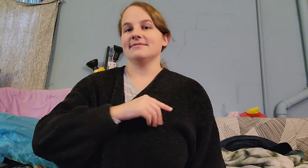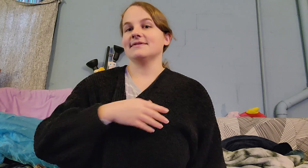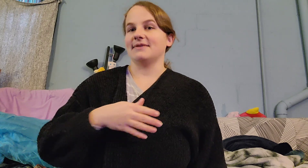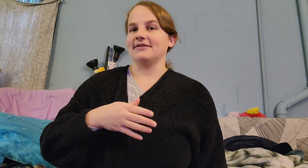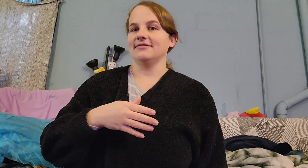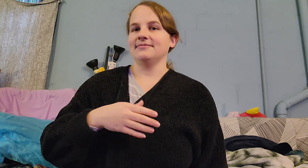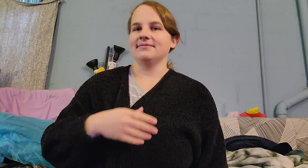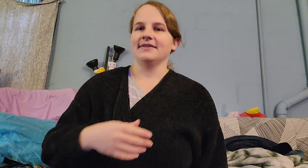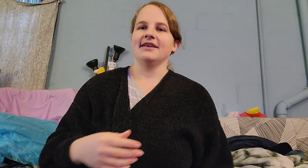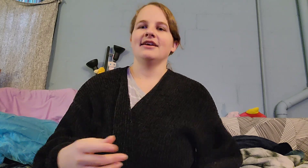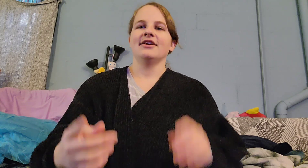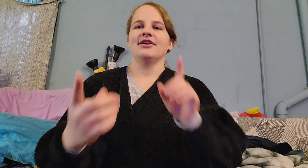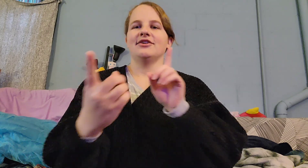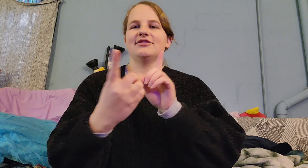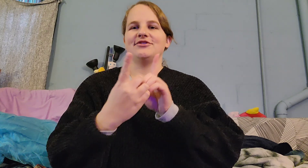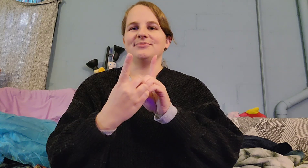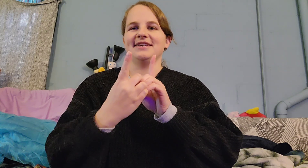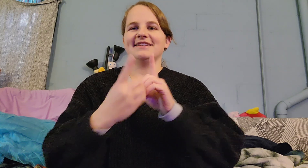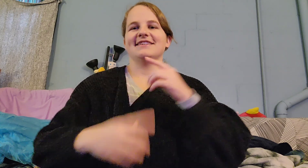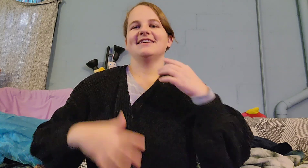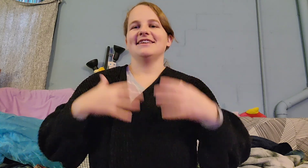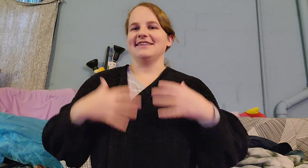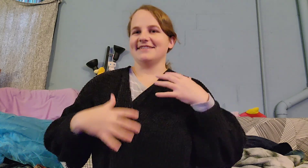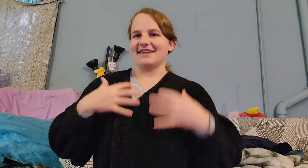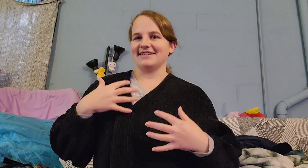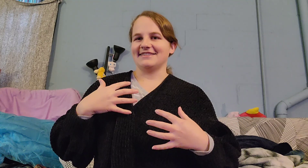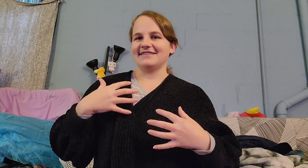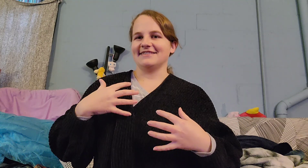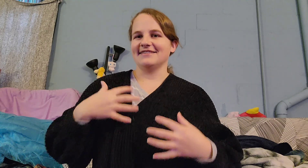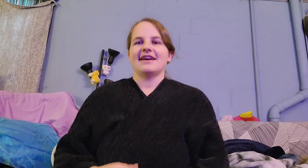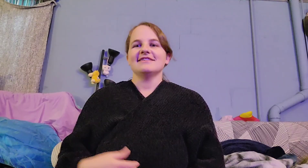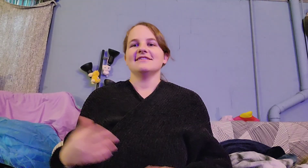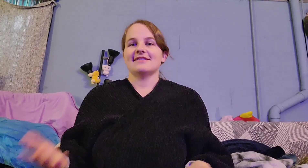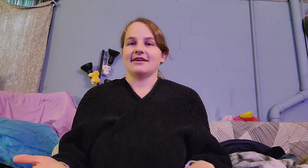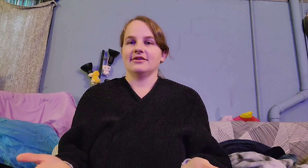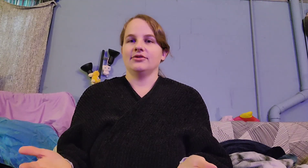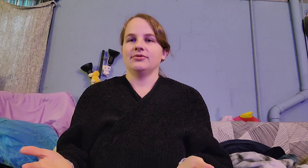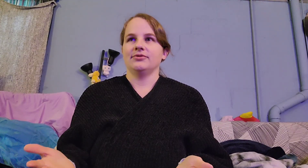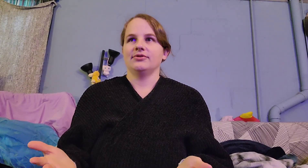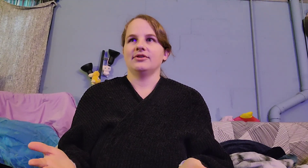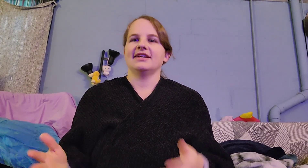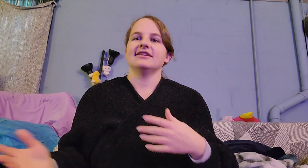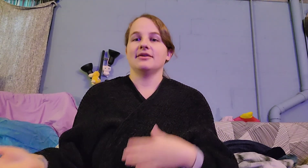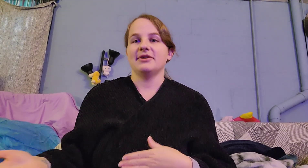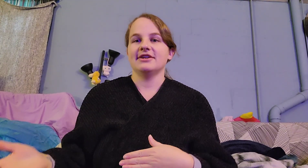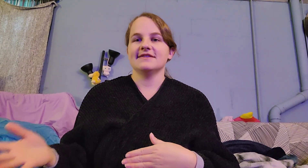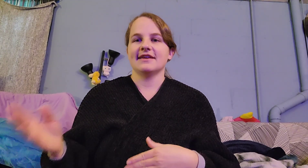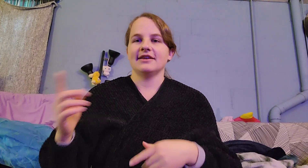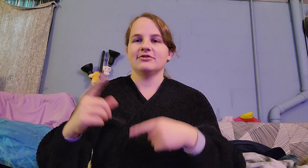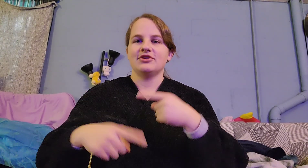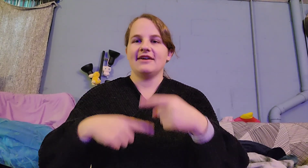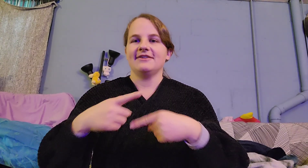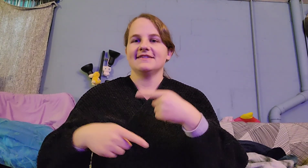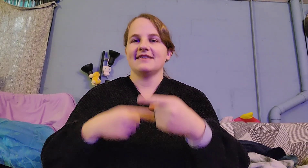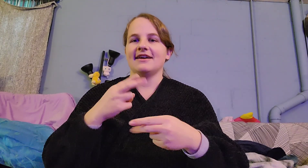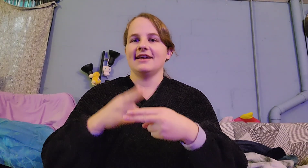Spell. To meet is nice. As a side note, like in American Sign Language you have a sign